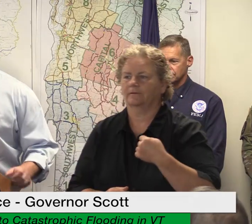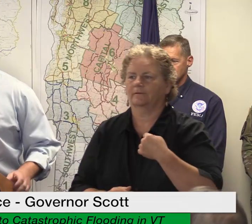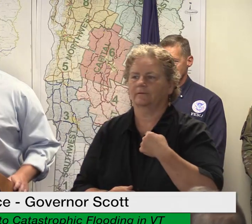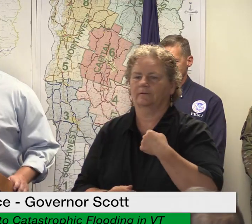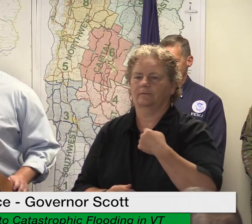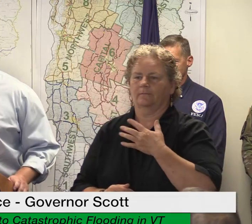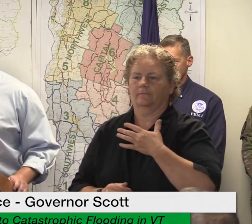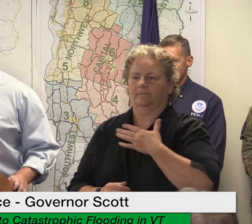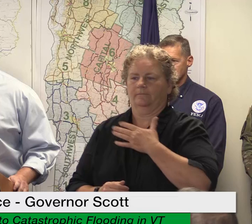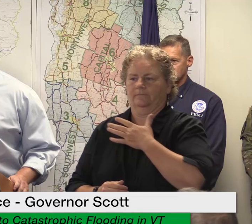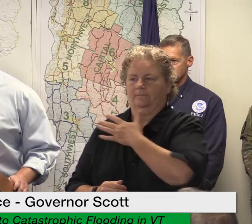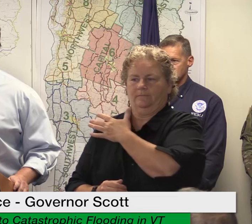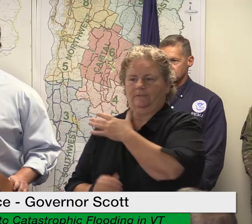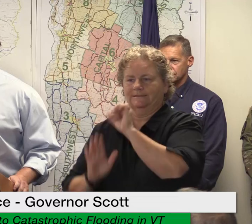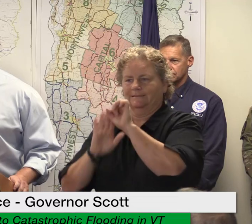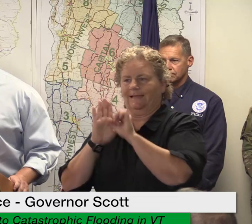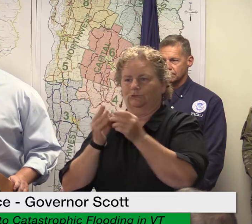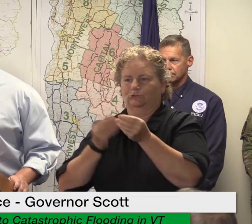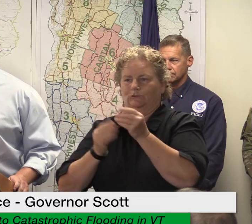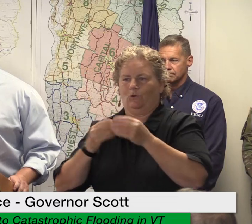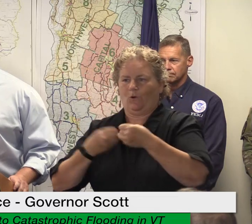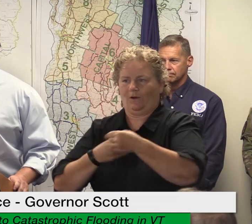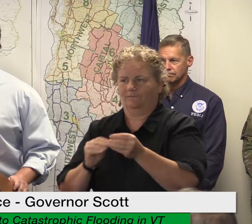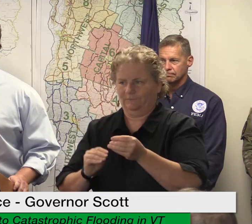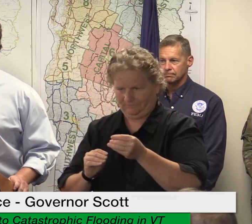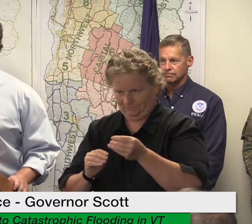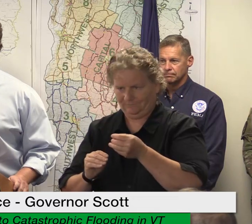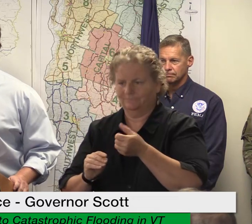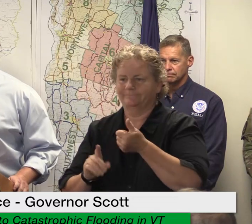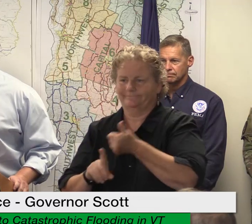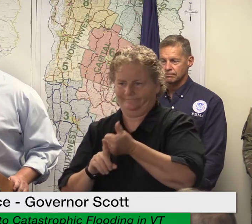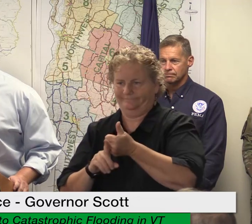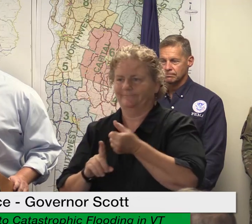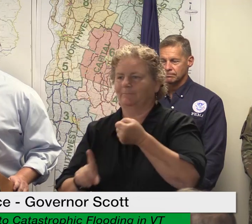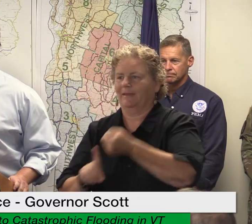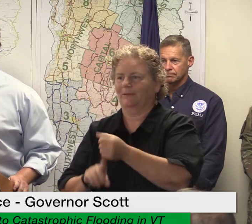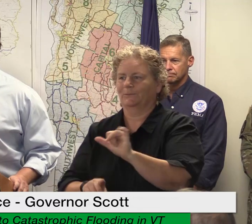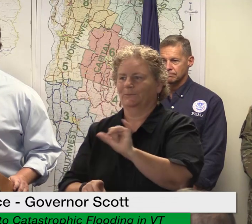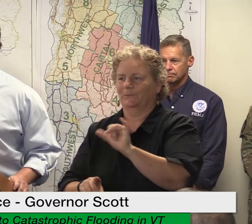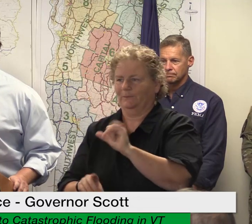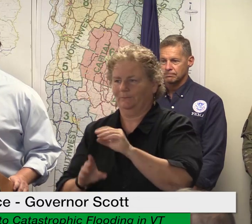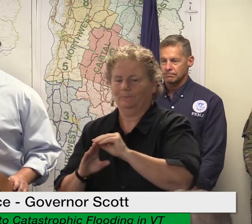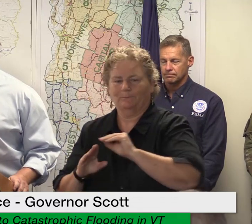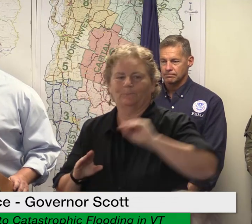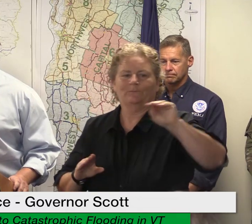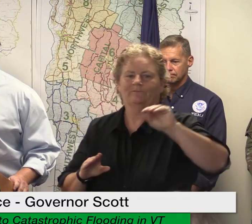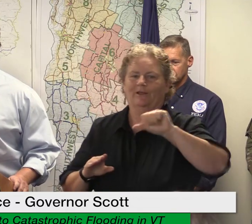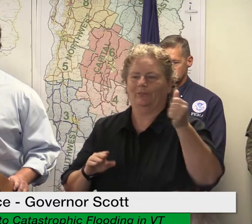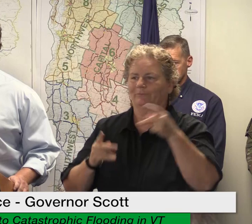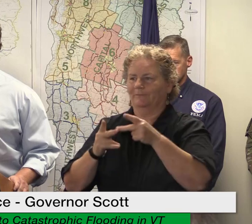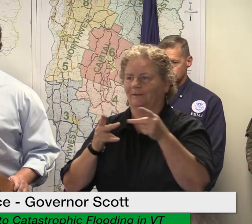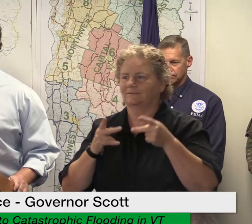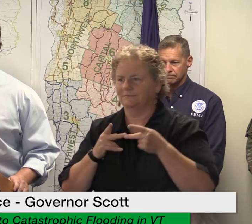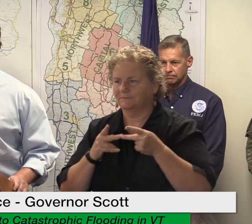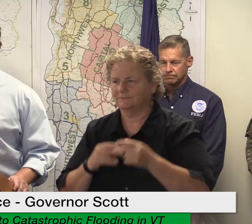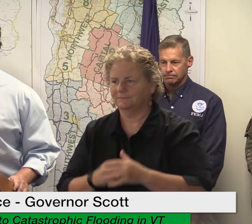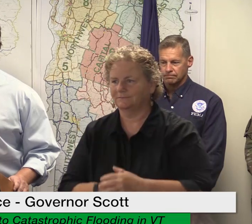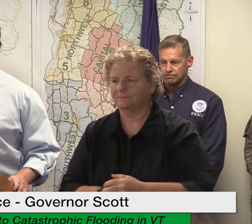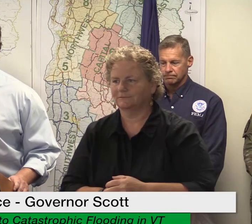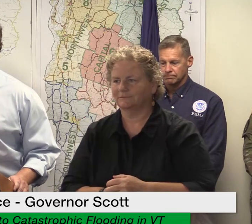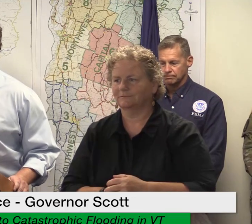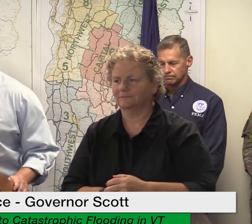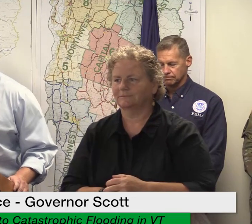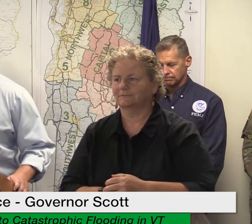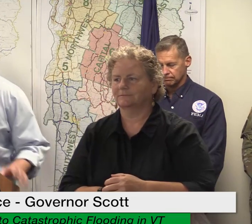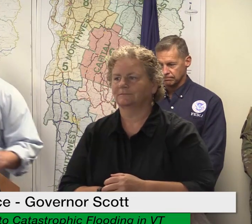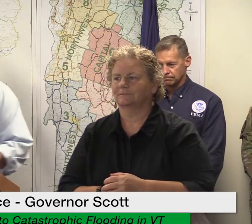sure people continue to get paid in the state that employees that retirees got their pension payments that things continue to operate smoothly and efficiently